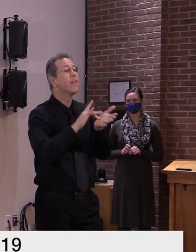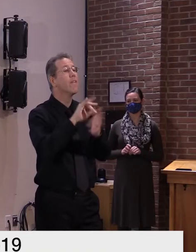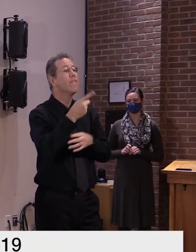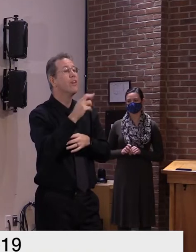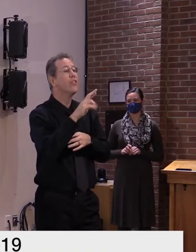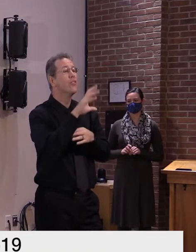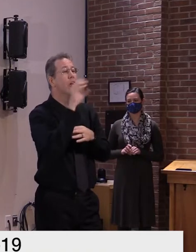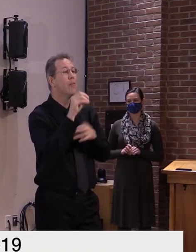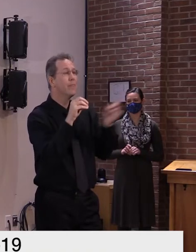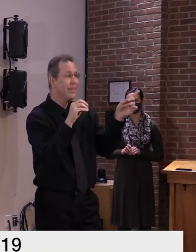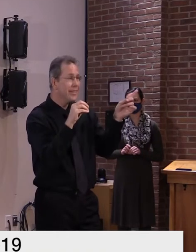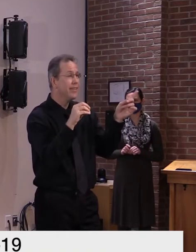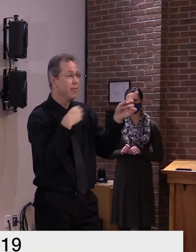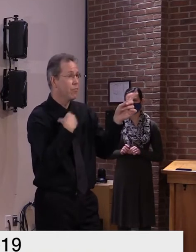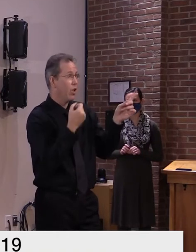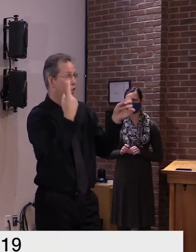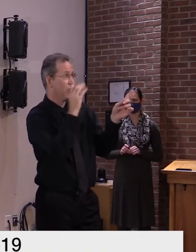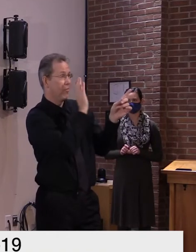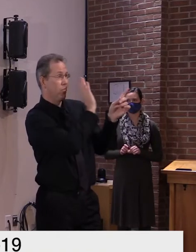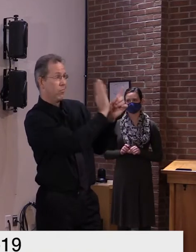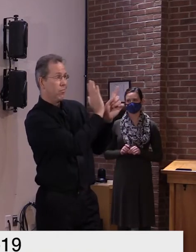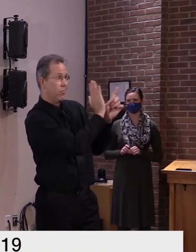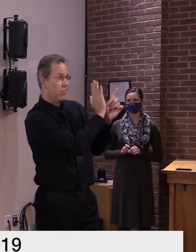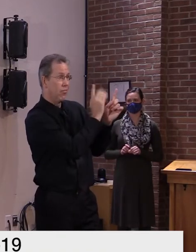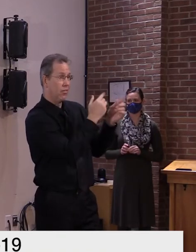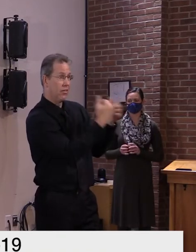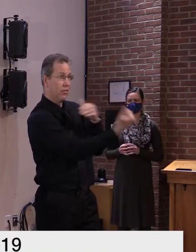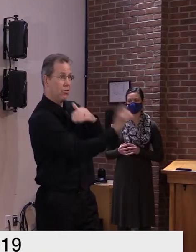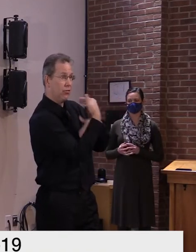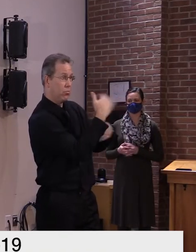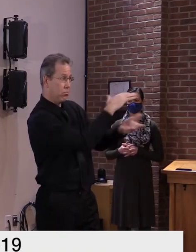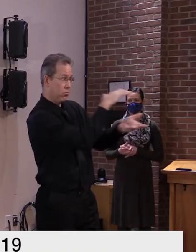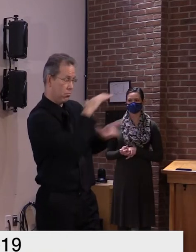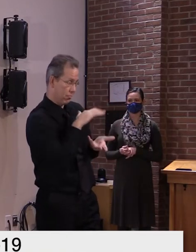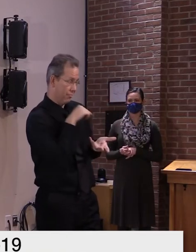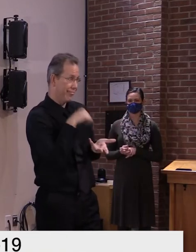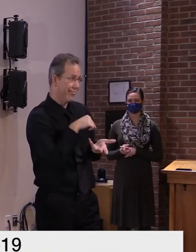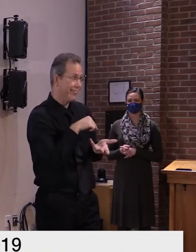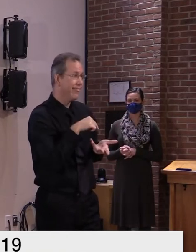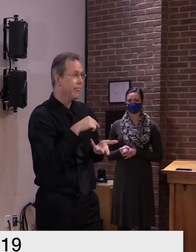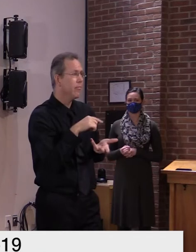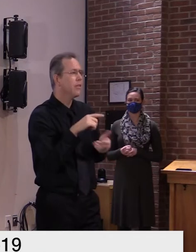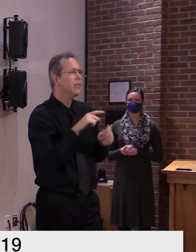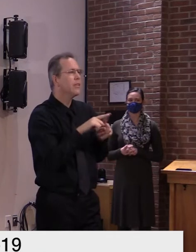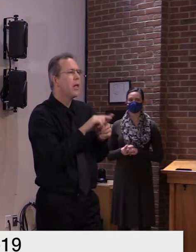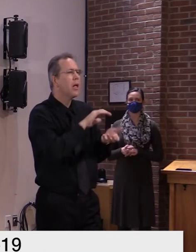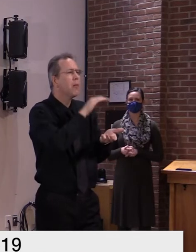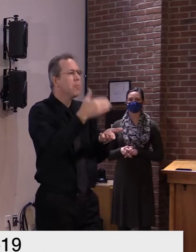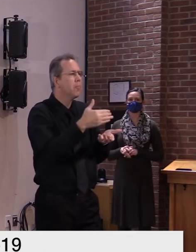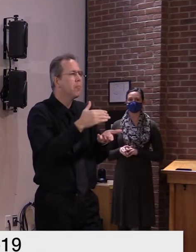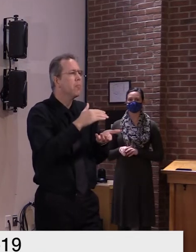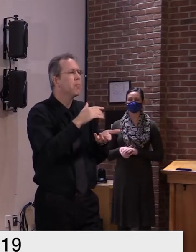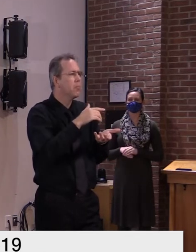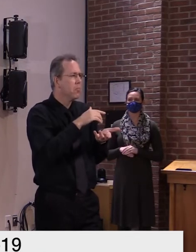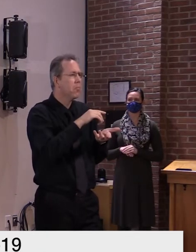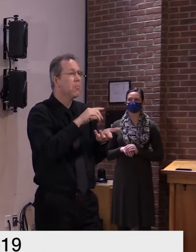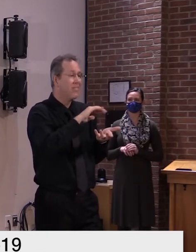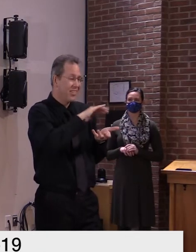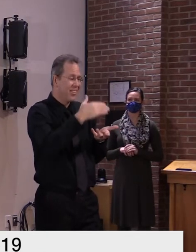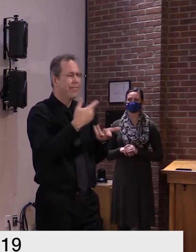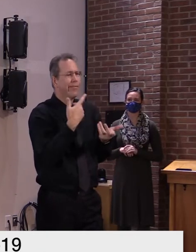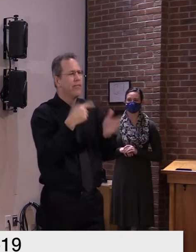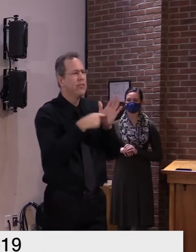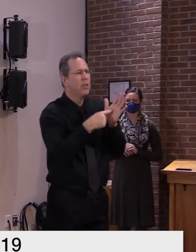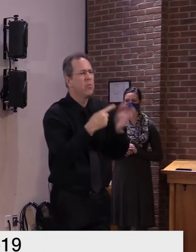but moderna is probably a week to two weeks behind so that lag time which is not